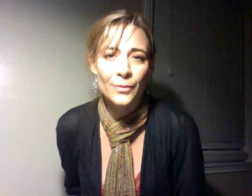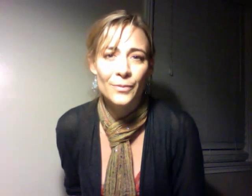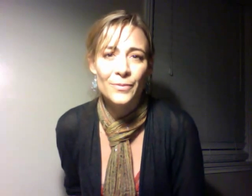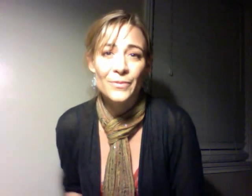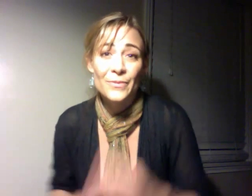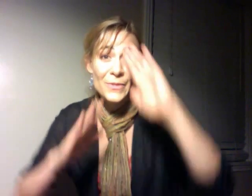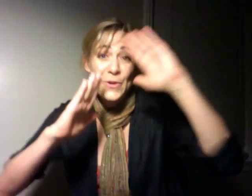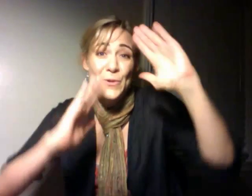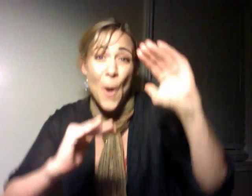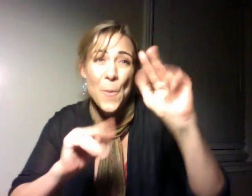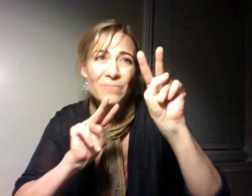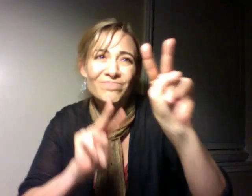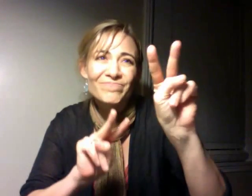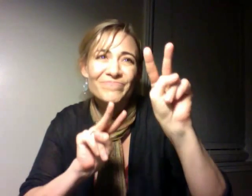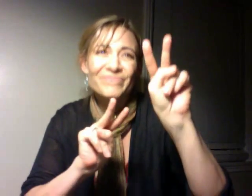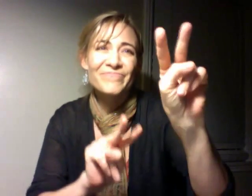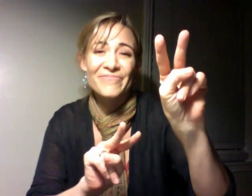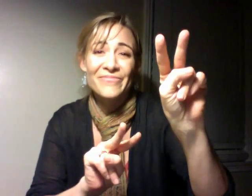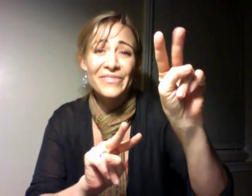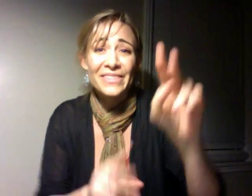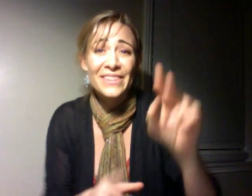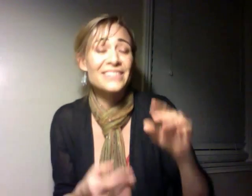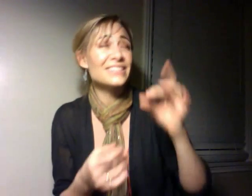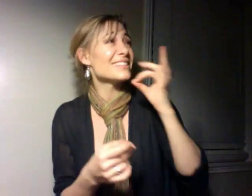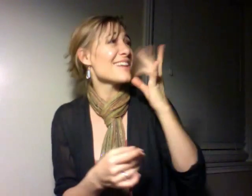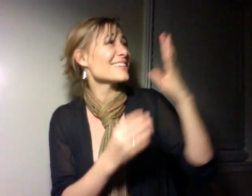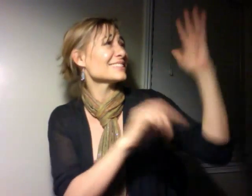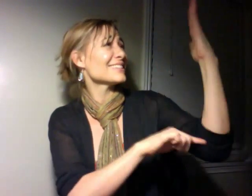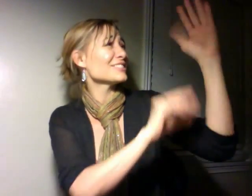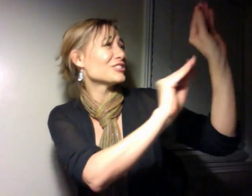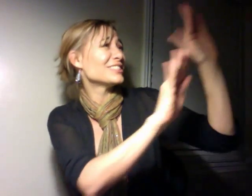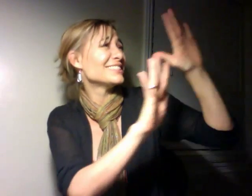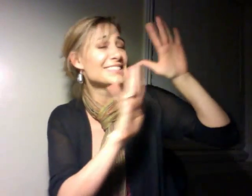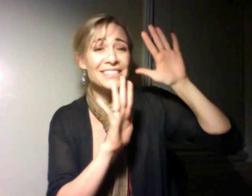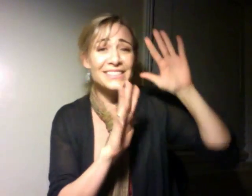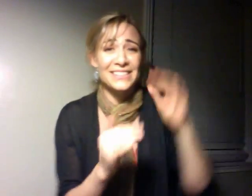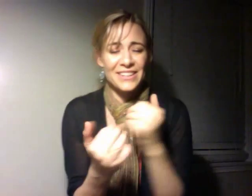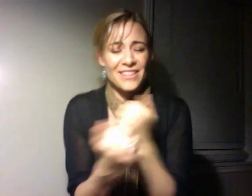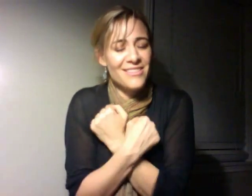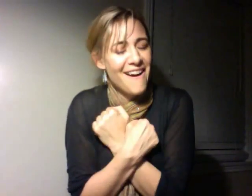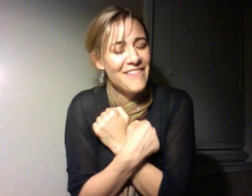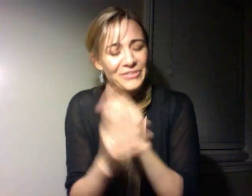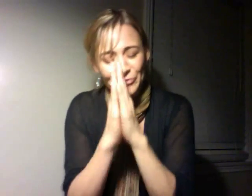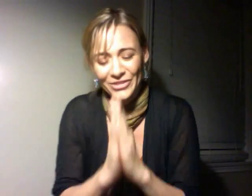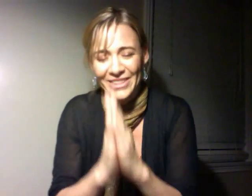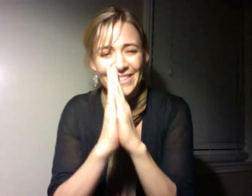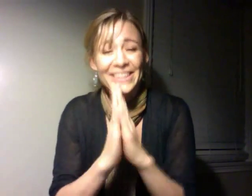Whenever there's hope in the air, whenever we light the tree, whenever there's love in our prayers,